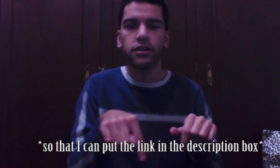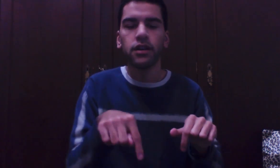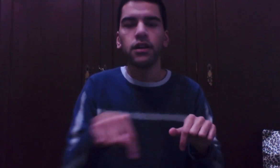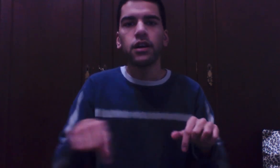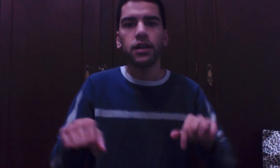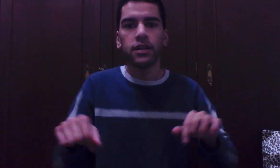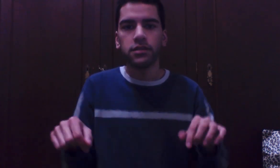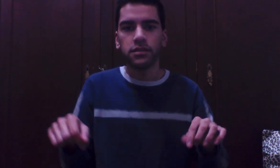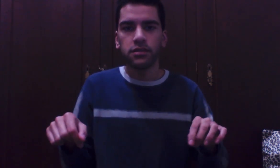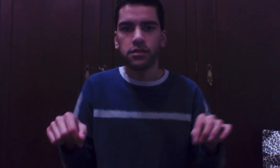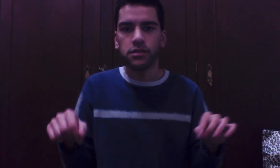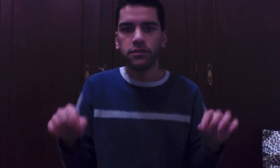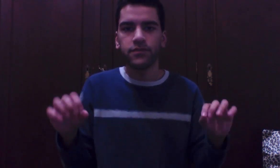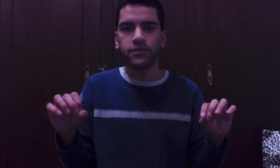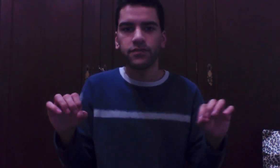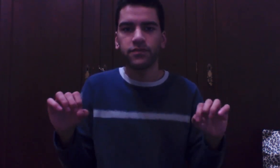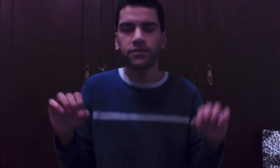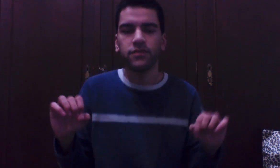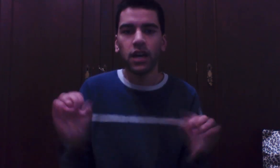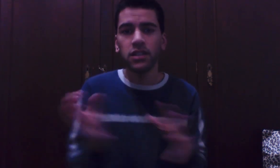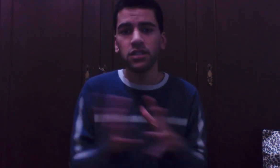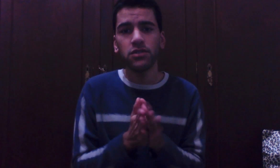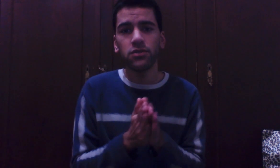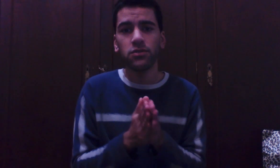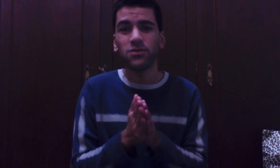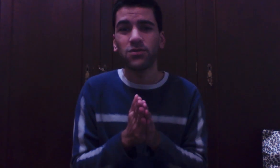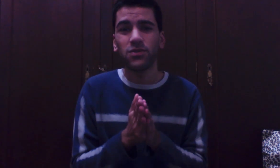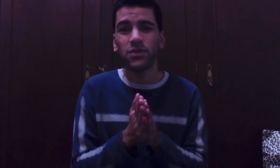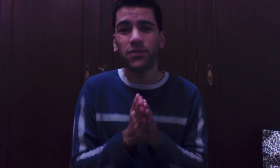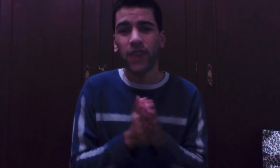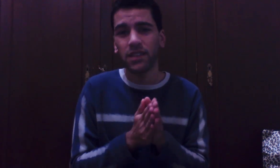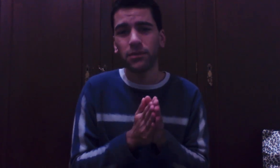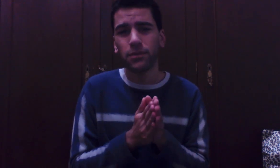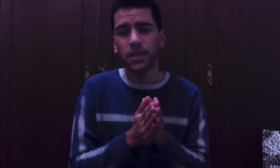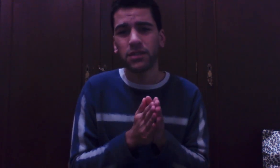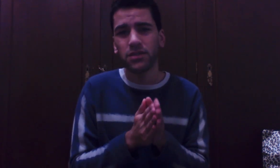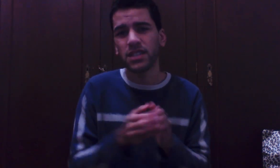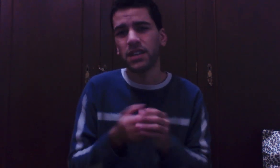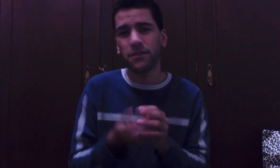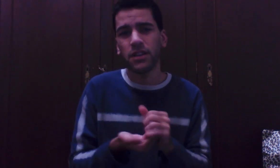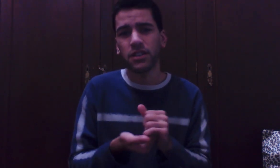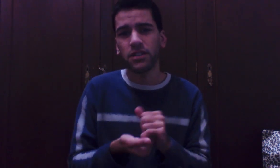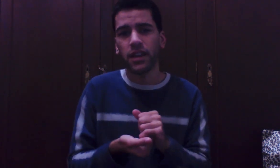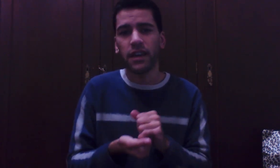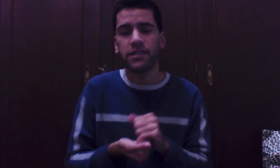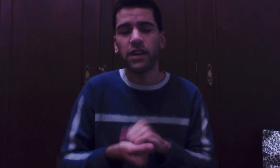and I just you'll find it interesting and funny like I said